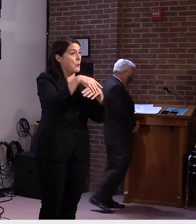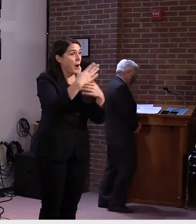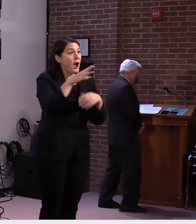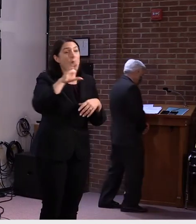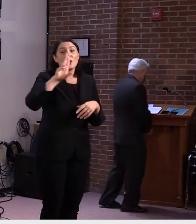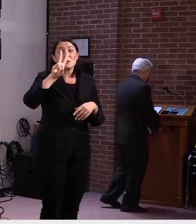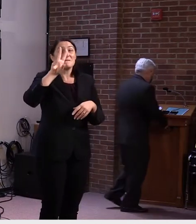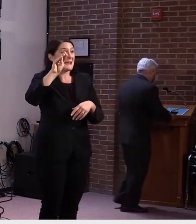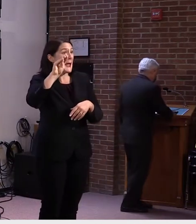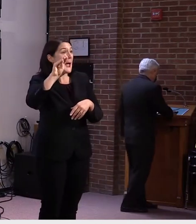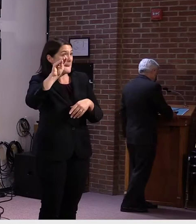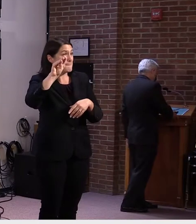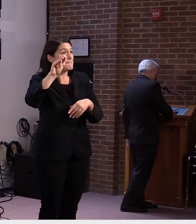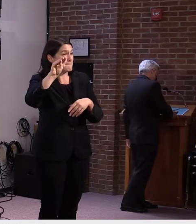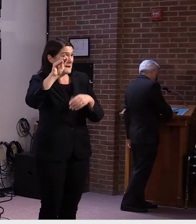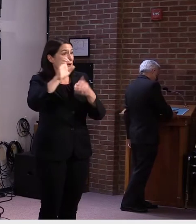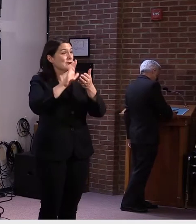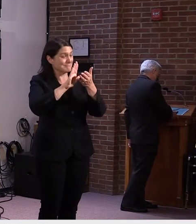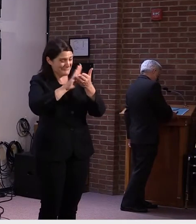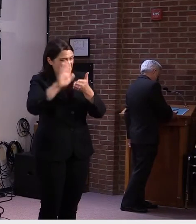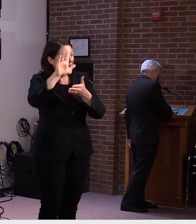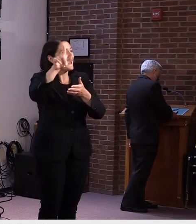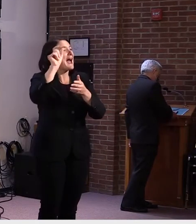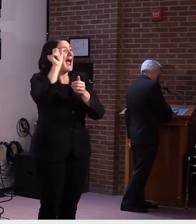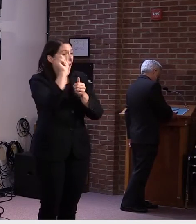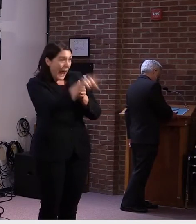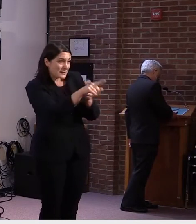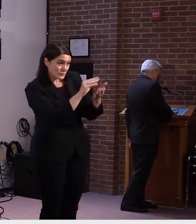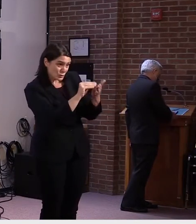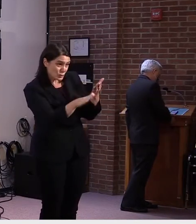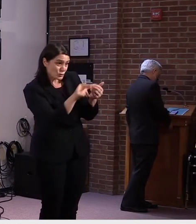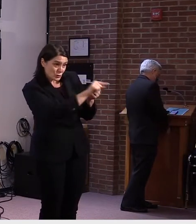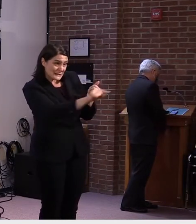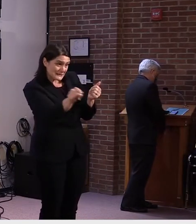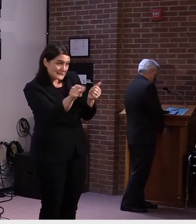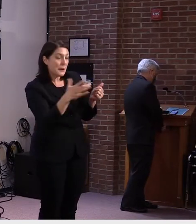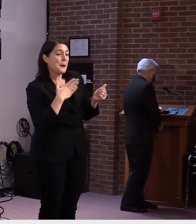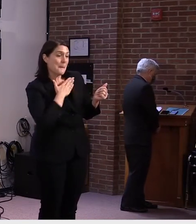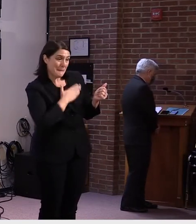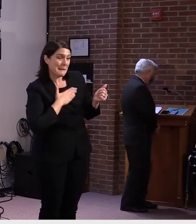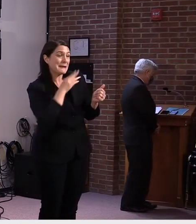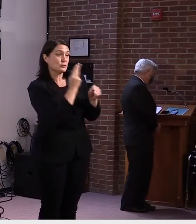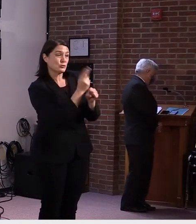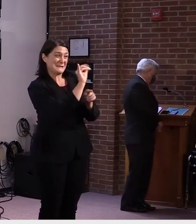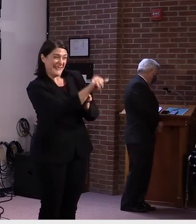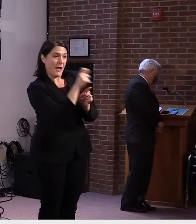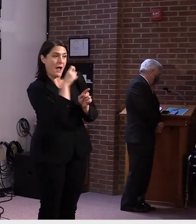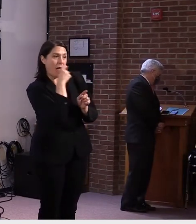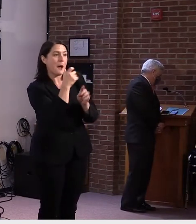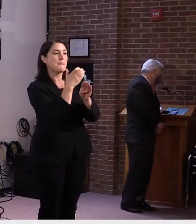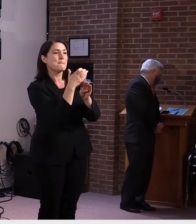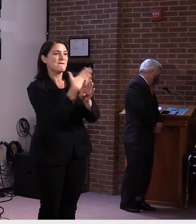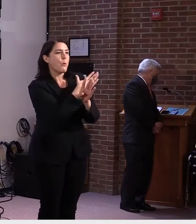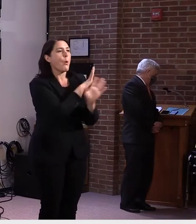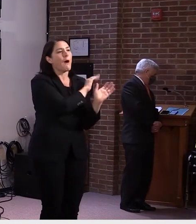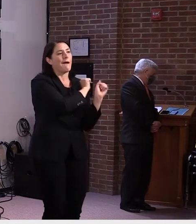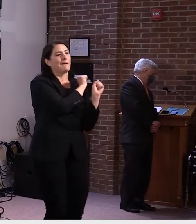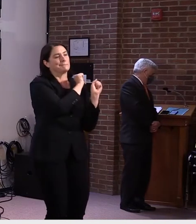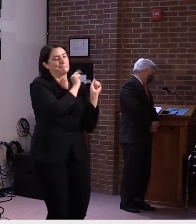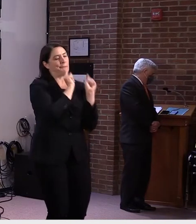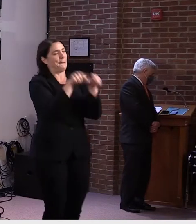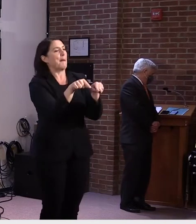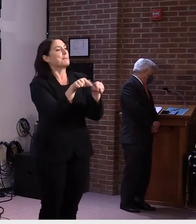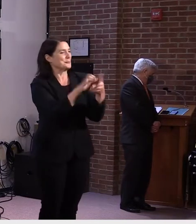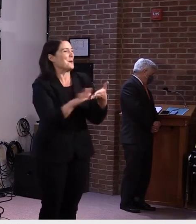undergraduate students to submit a sample to before they leave their hometown. So these are mostly out-of